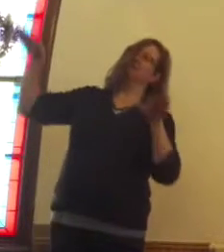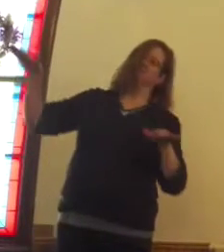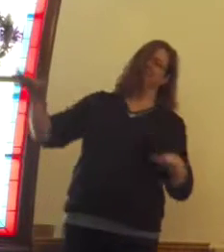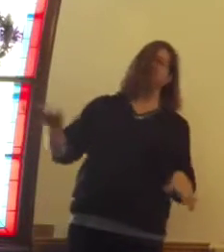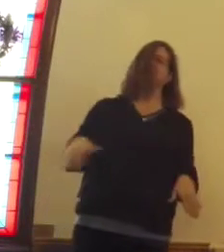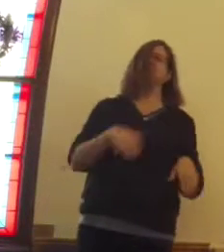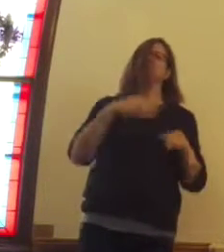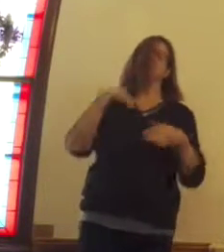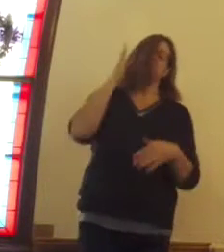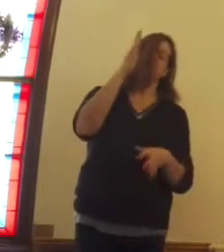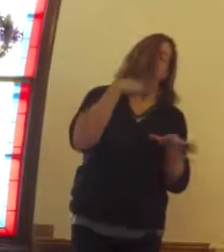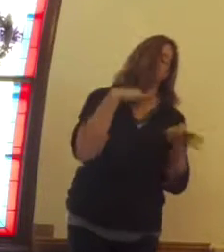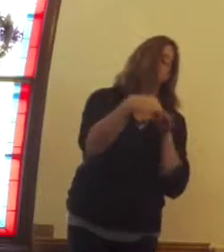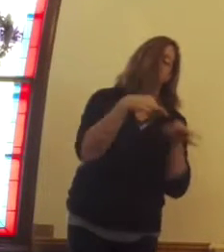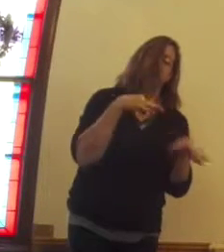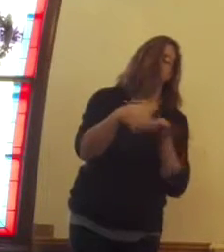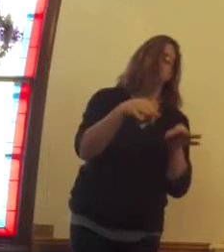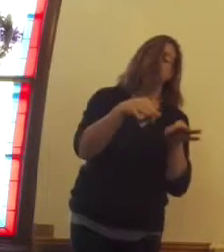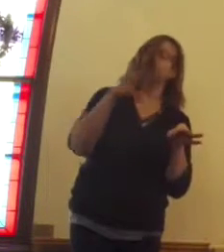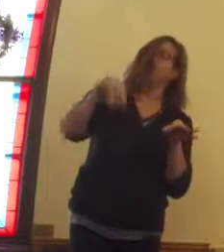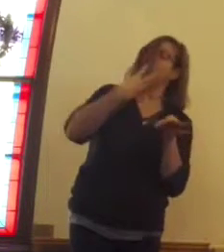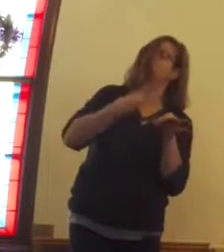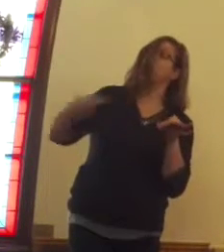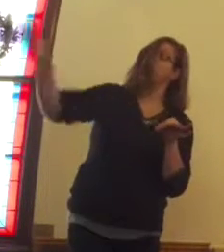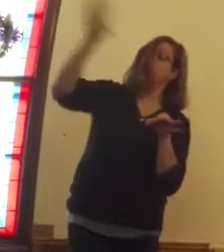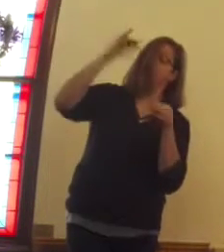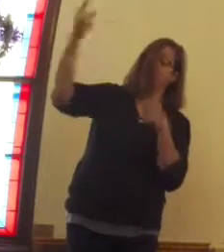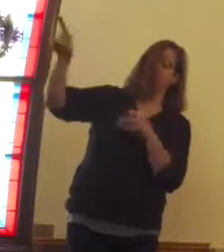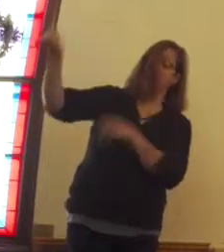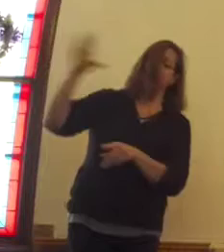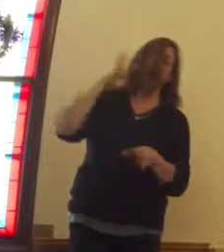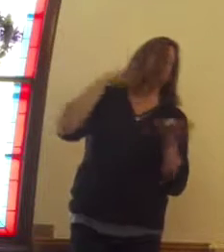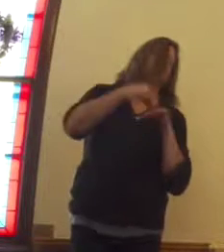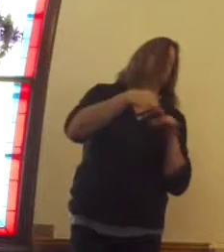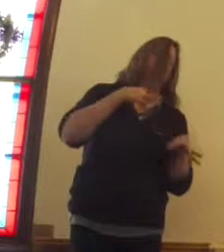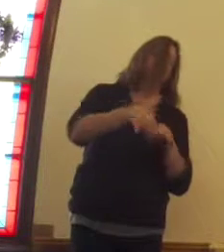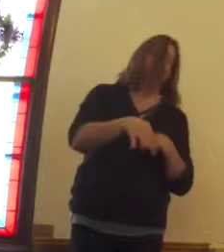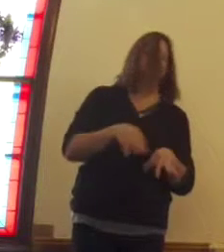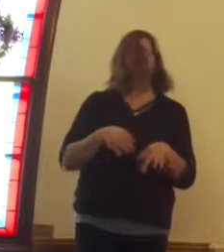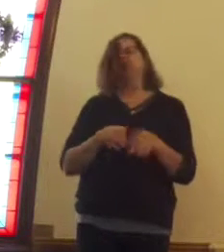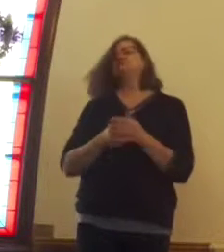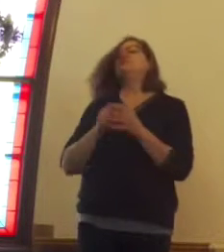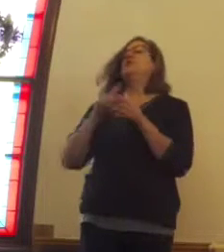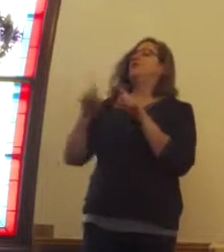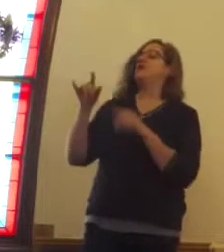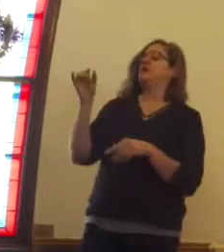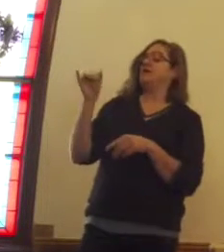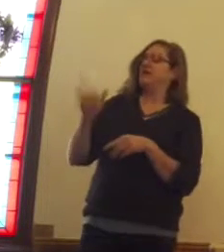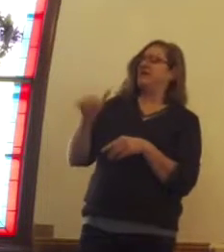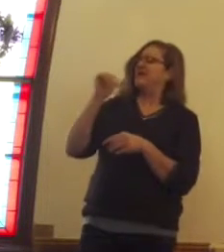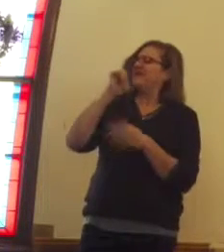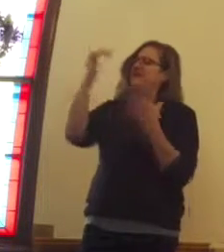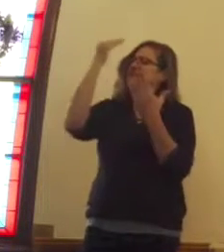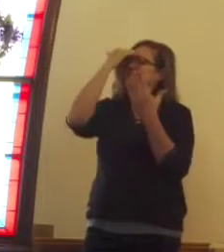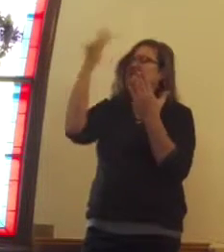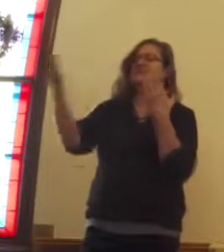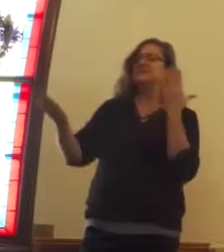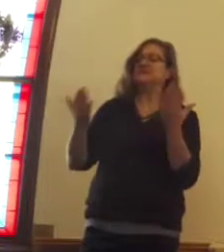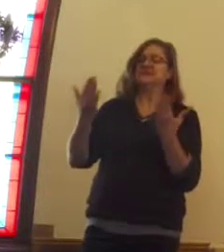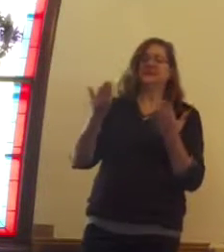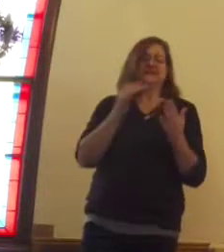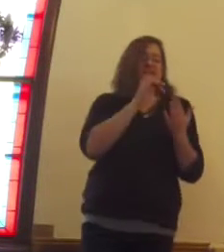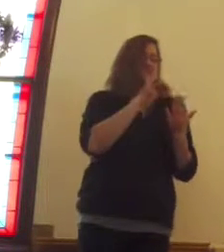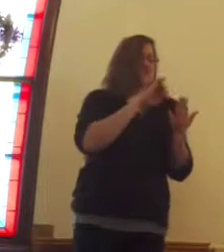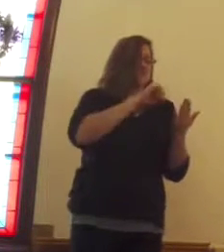telling us what's going to happen to the world. But thankfully, having this unknown love for his wife,